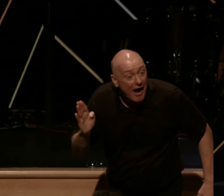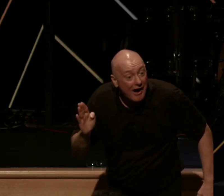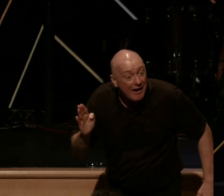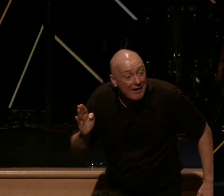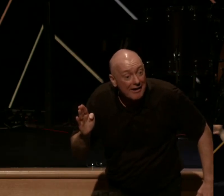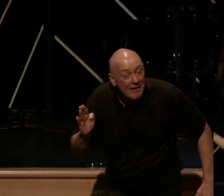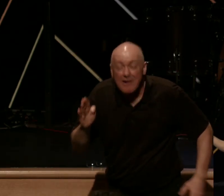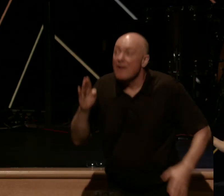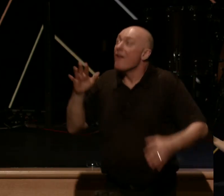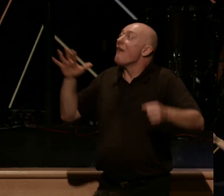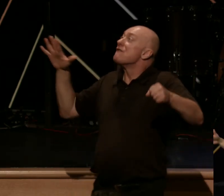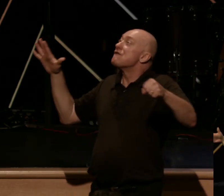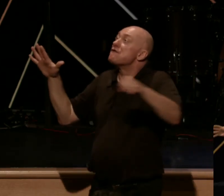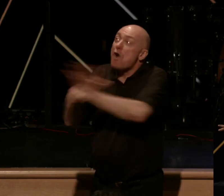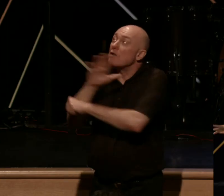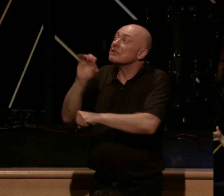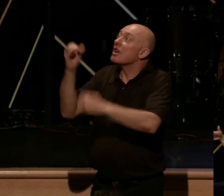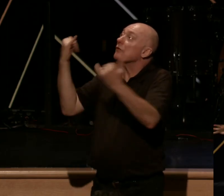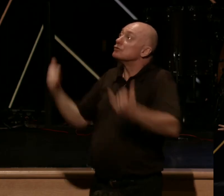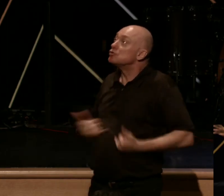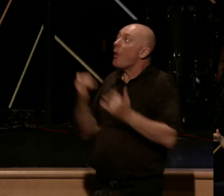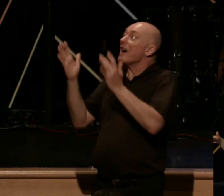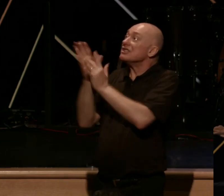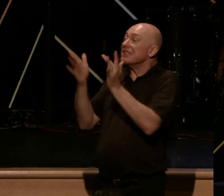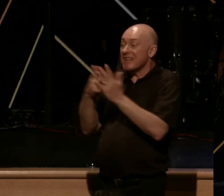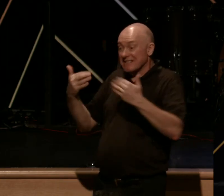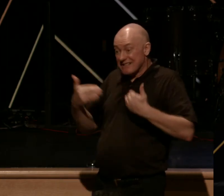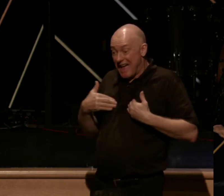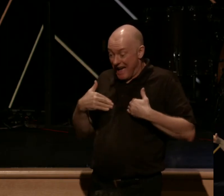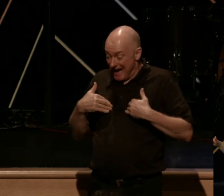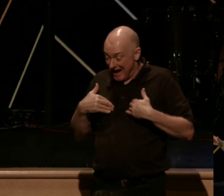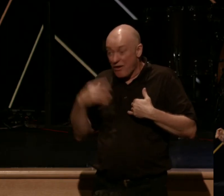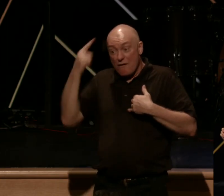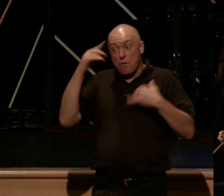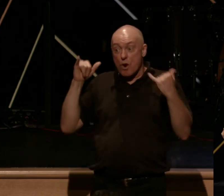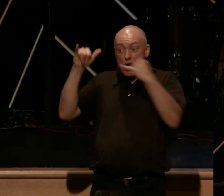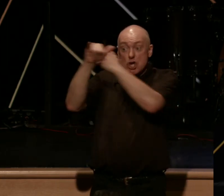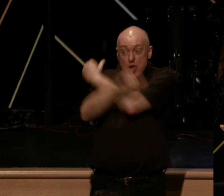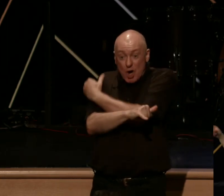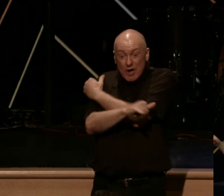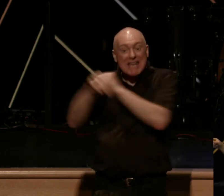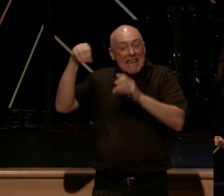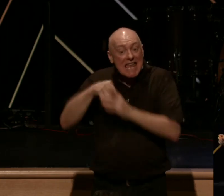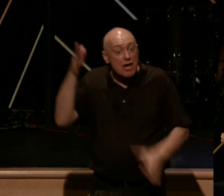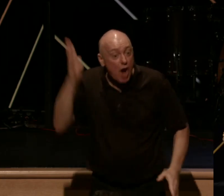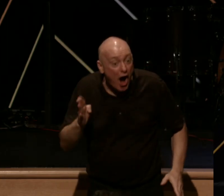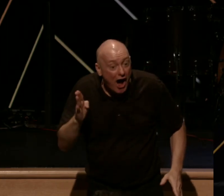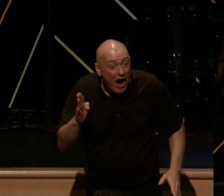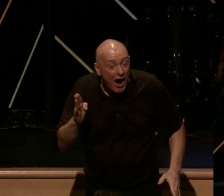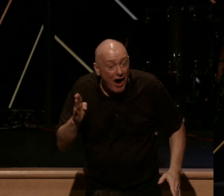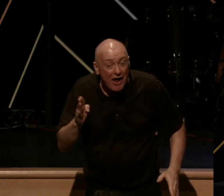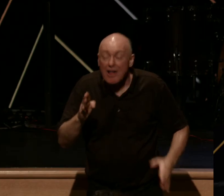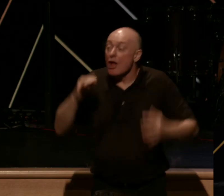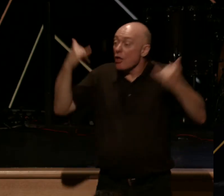fullness of joy that Jesus has had for all of eternity in God. It's the joy that